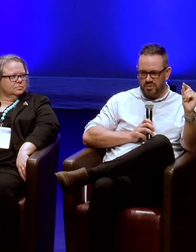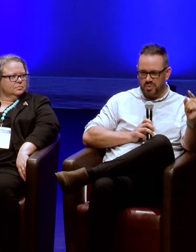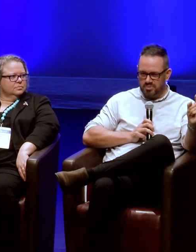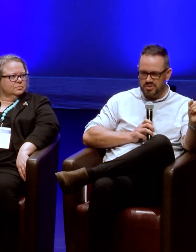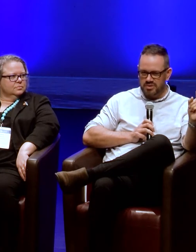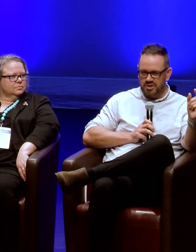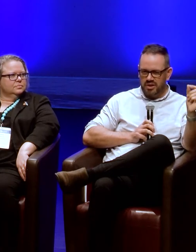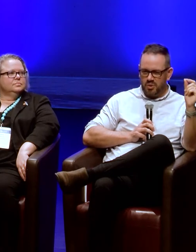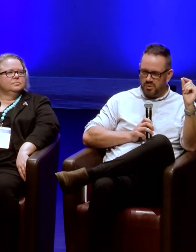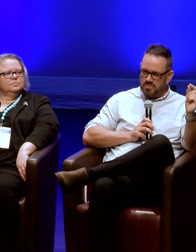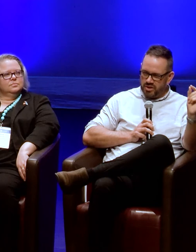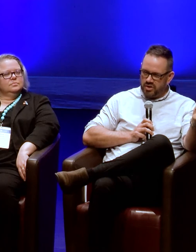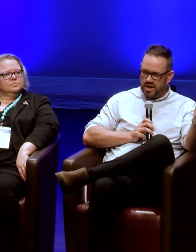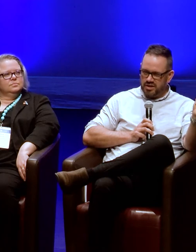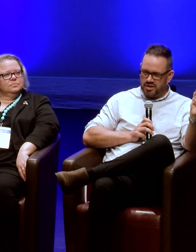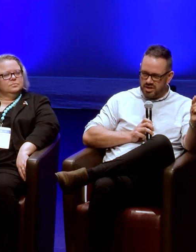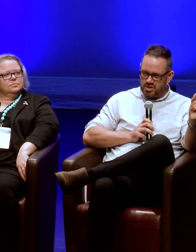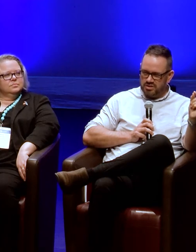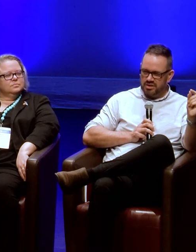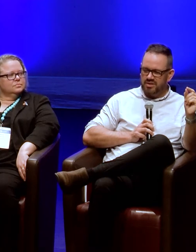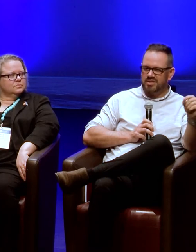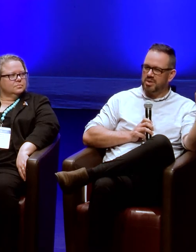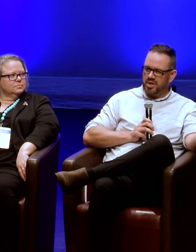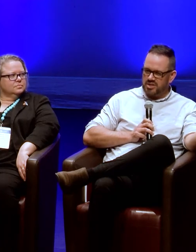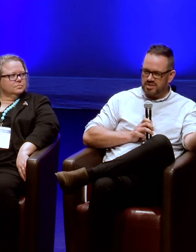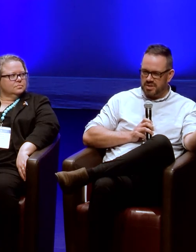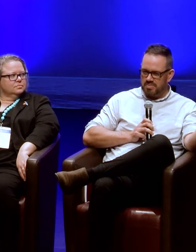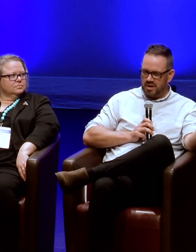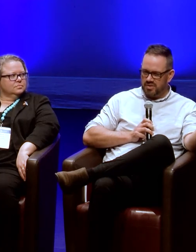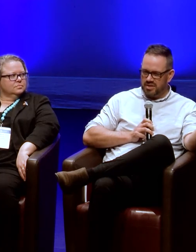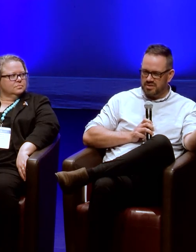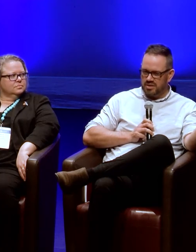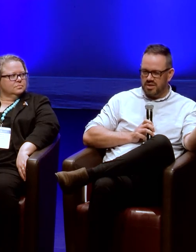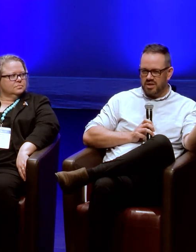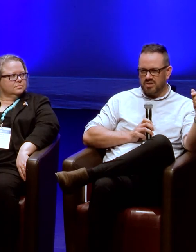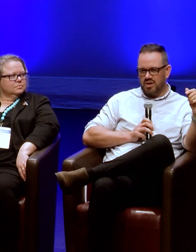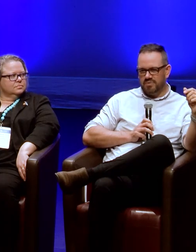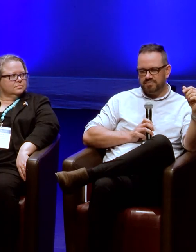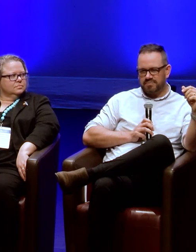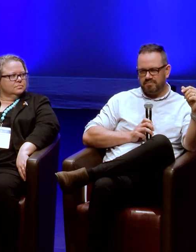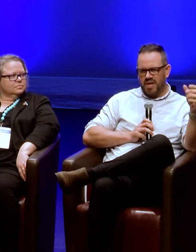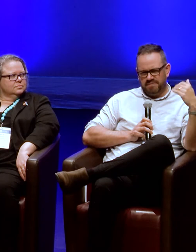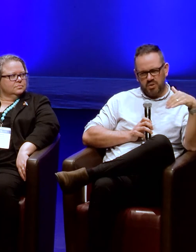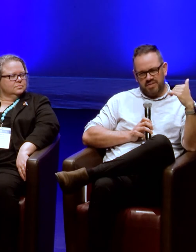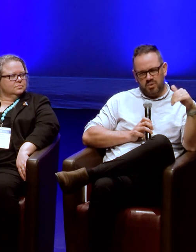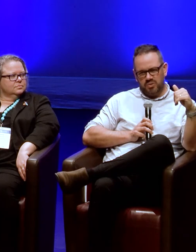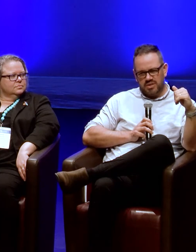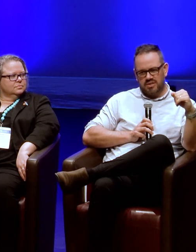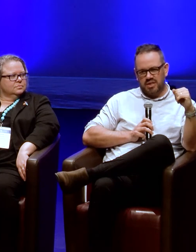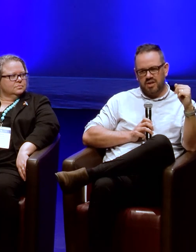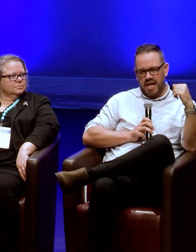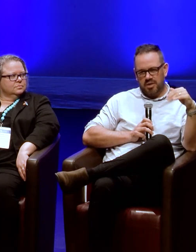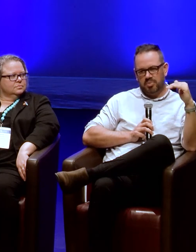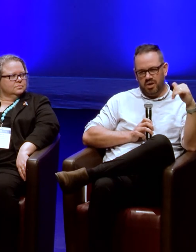with one person, or that we might create a connection, that somebody might share something back with us. So, I feel like that